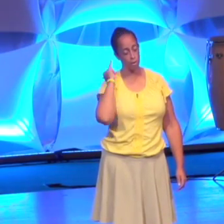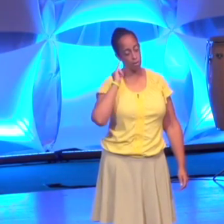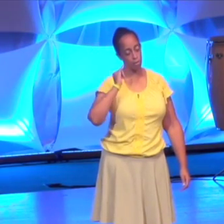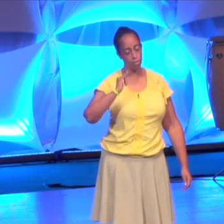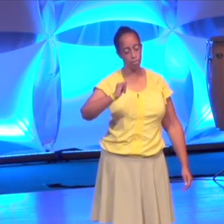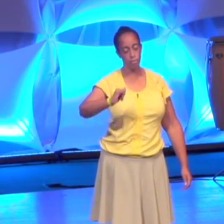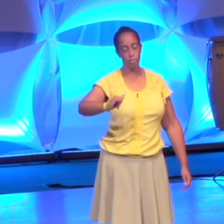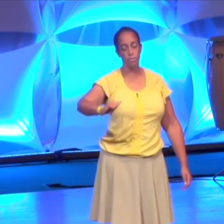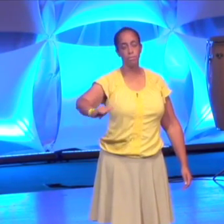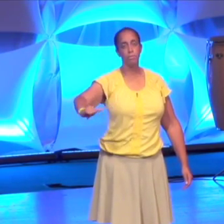gold.